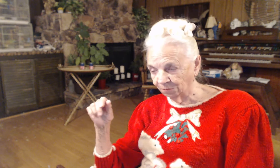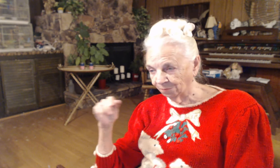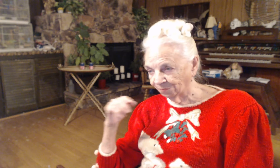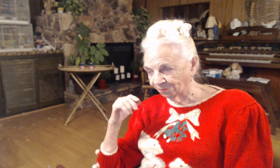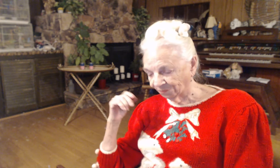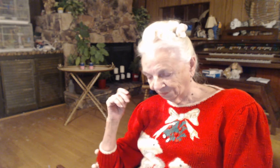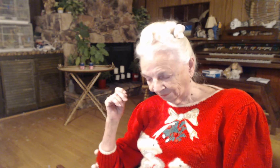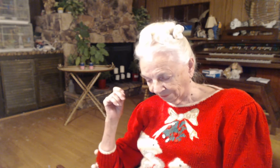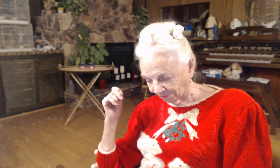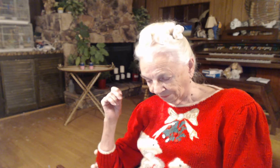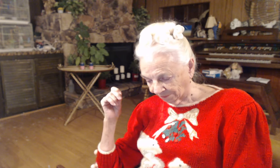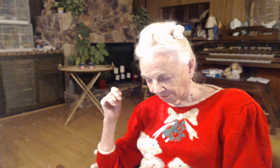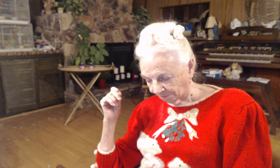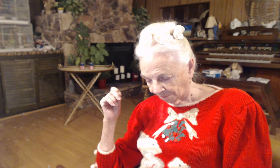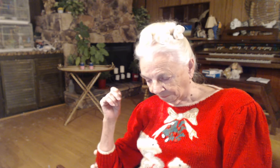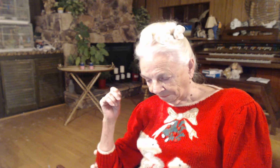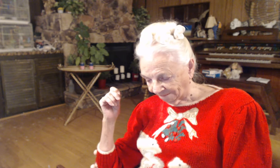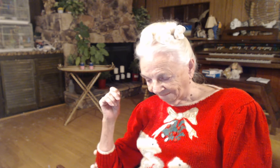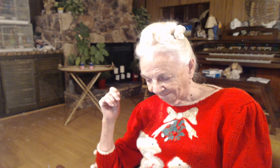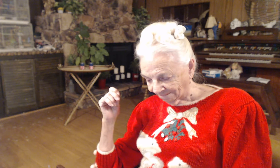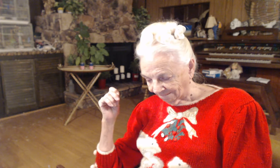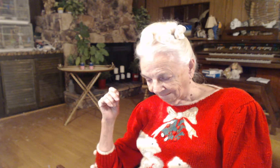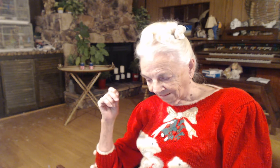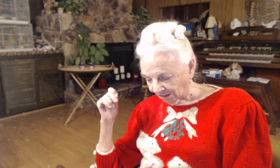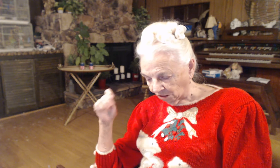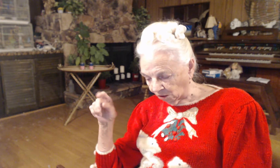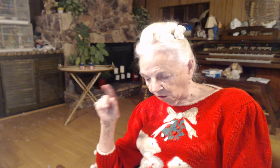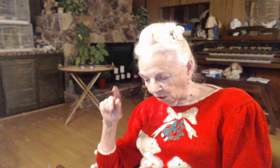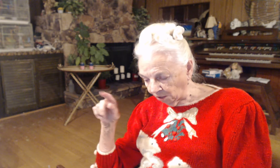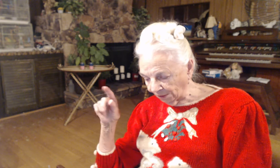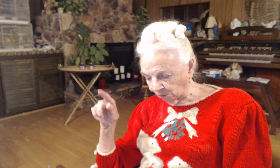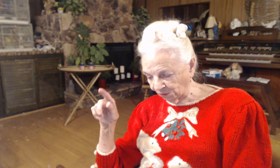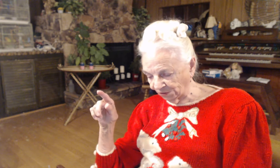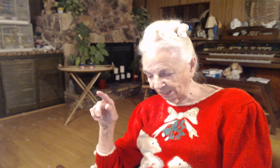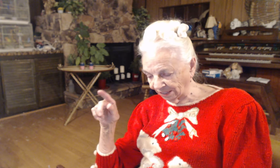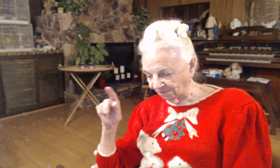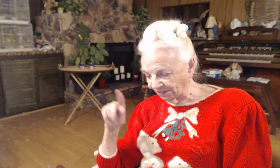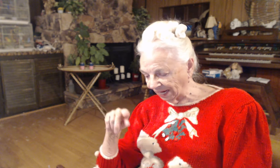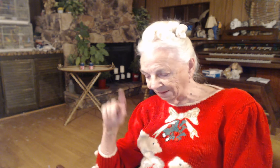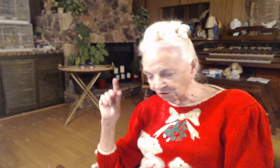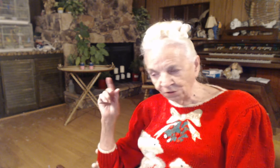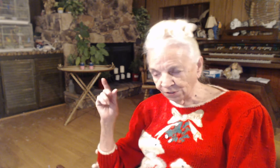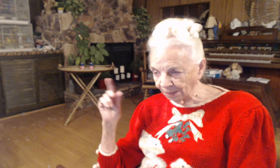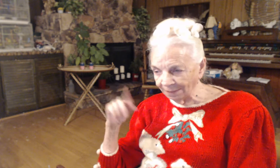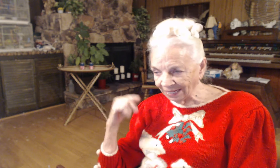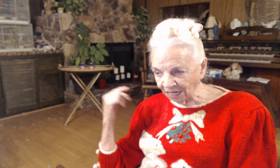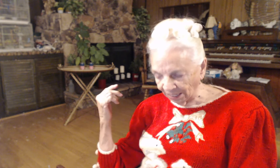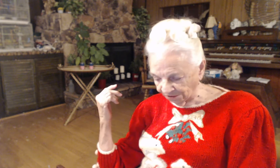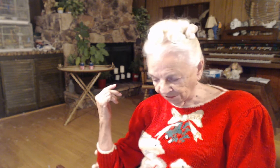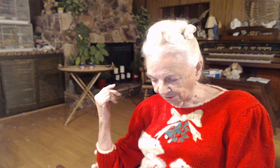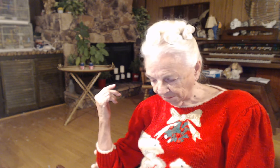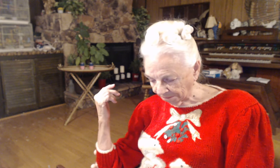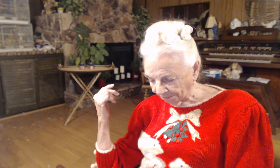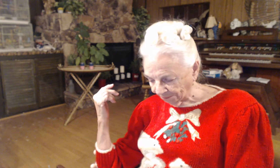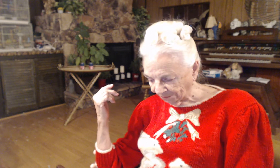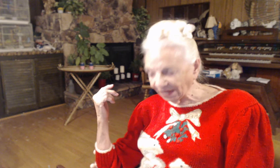all that were sick of divers, many kinds, diverse